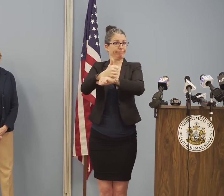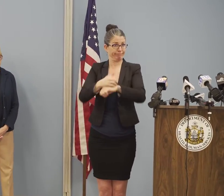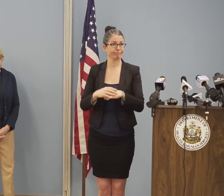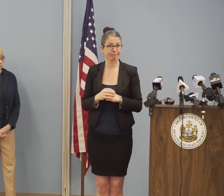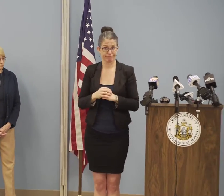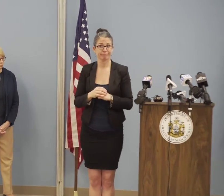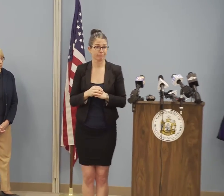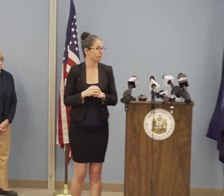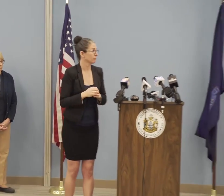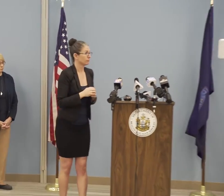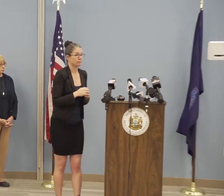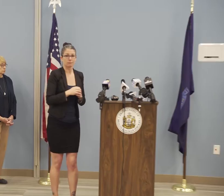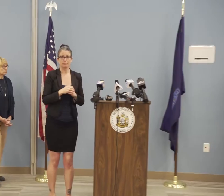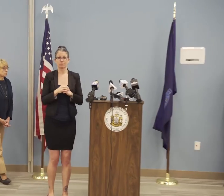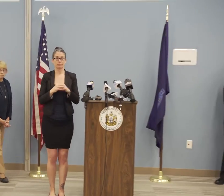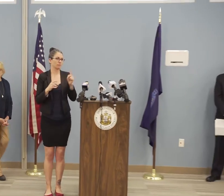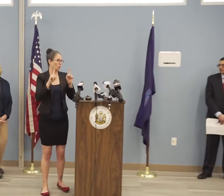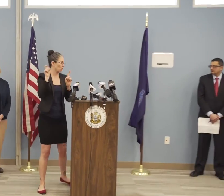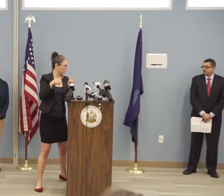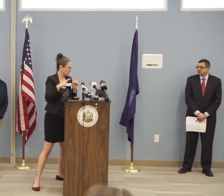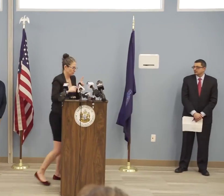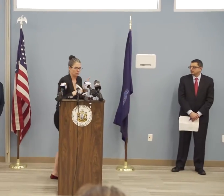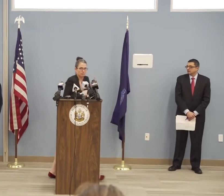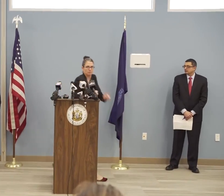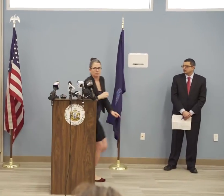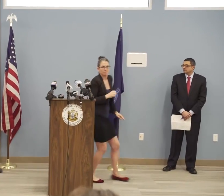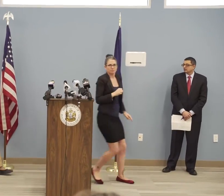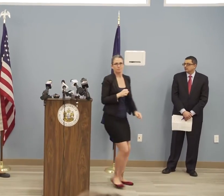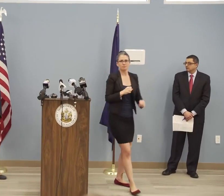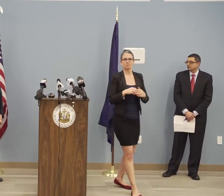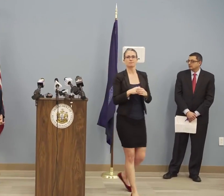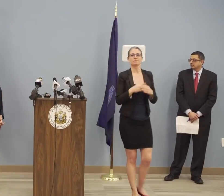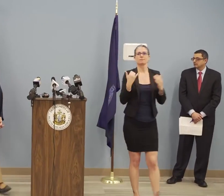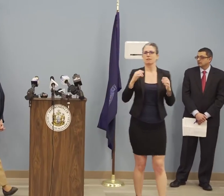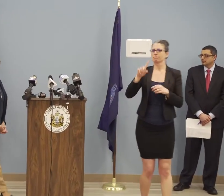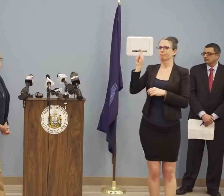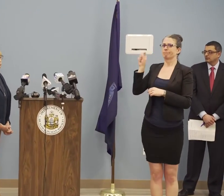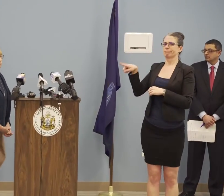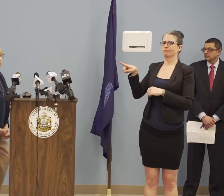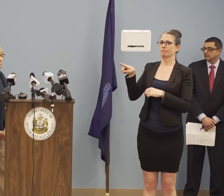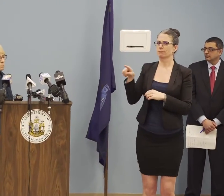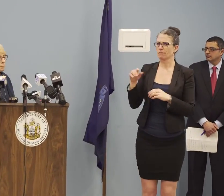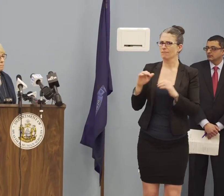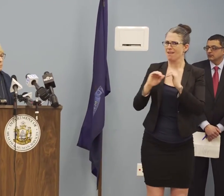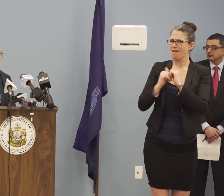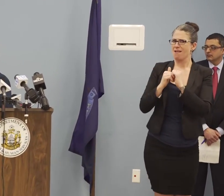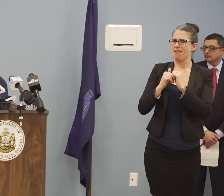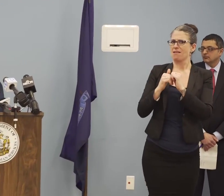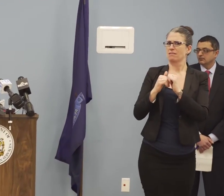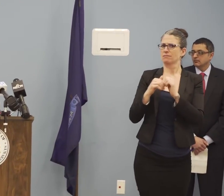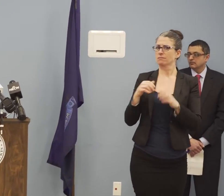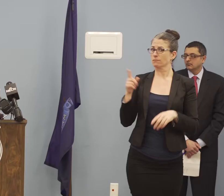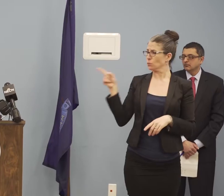Governor, how difficult is it for you to order these additional steps? How hard a decision is that?